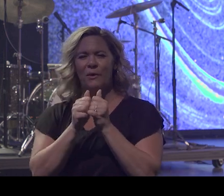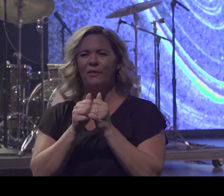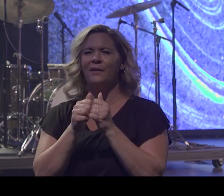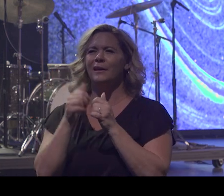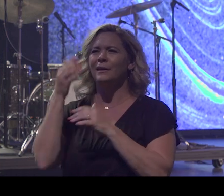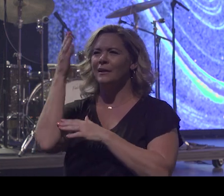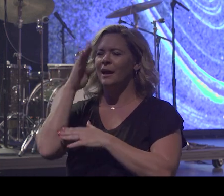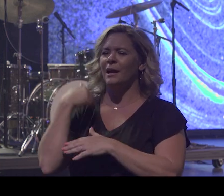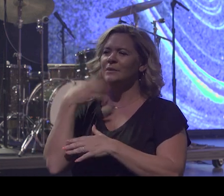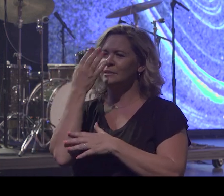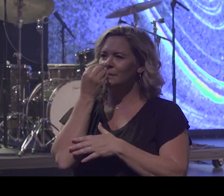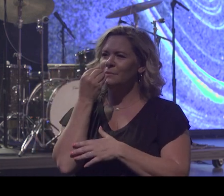in the bed with two Bibles.